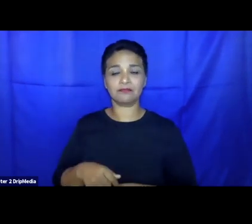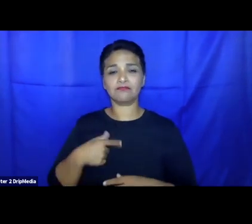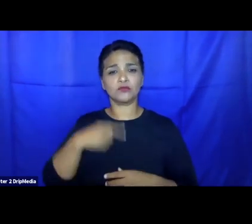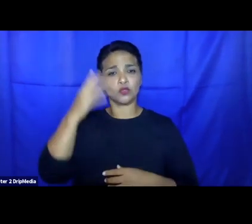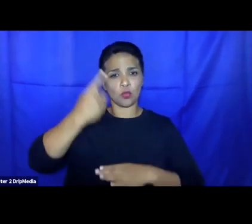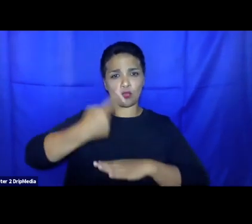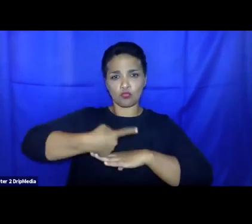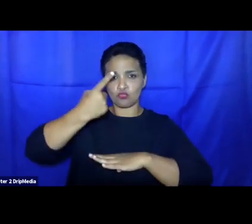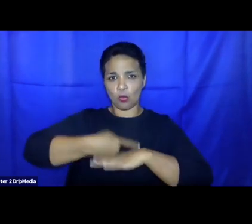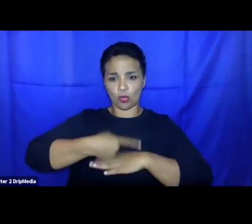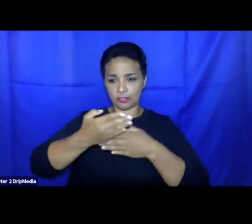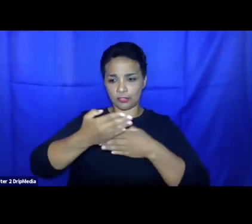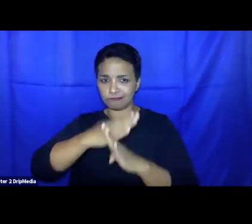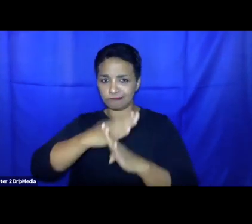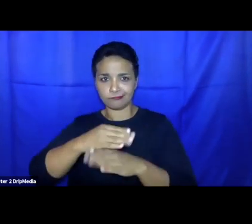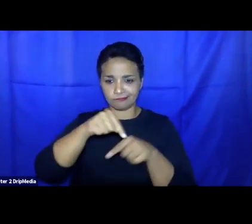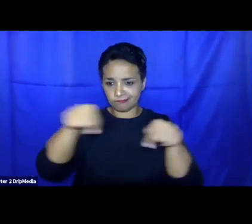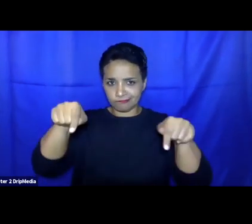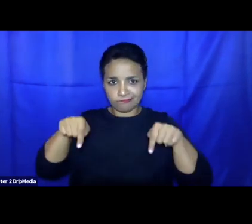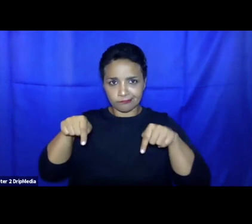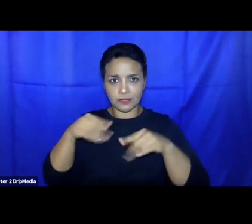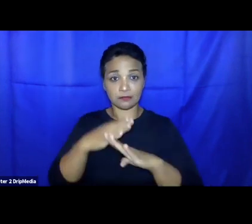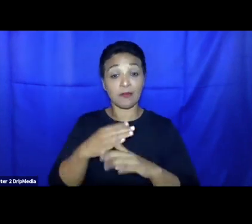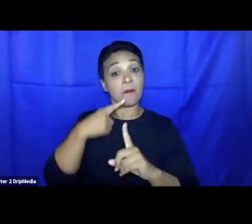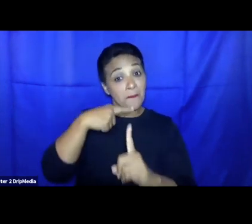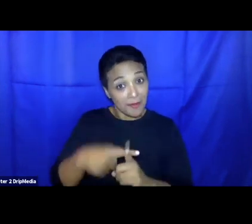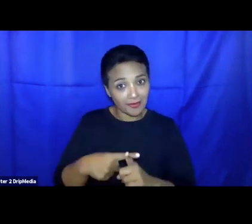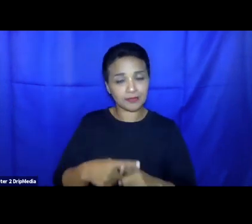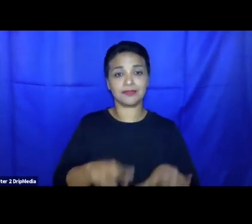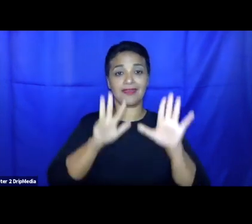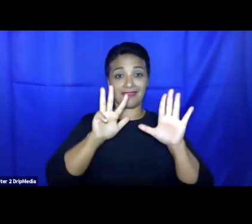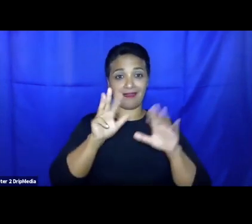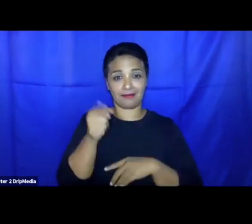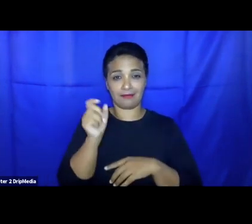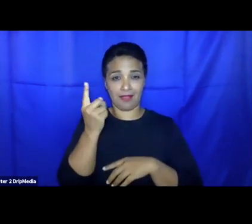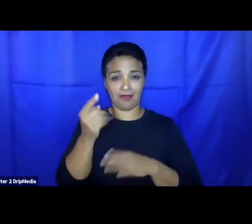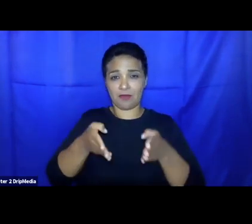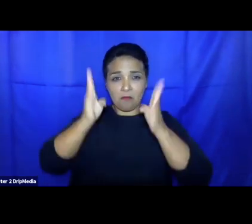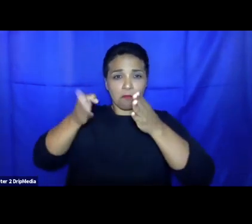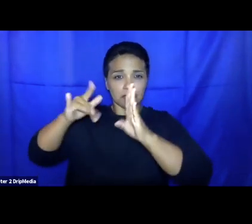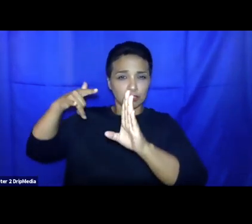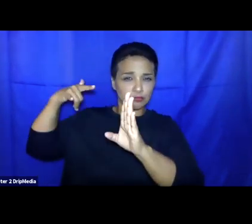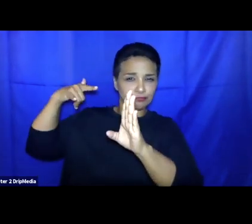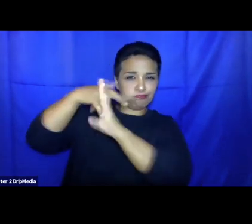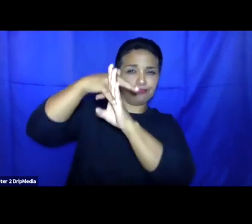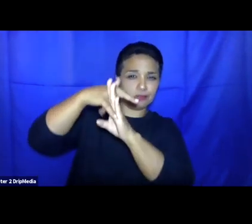entry, and much as 9-11 gave license to Canada to move forward with the Canada-US Safe Third Country Agreement.